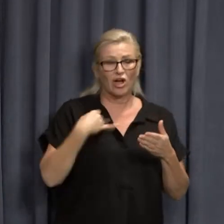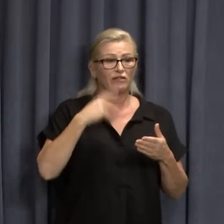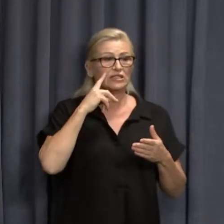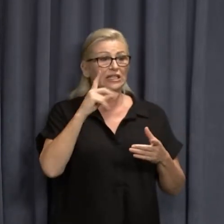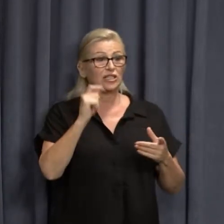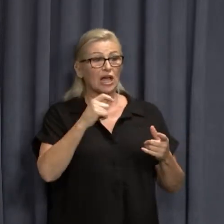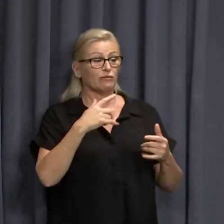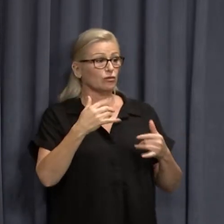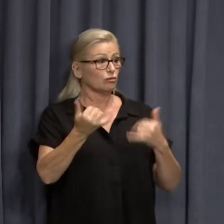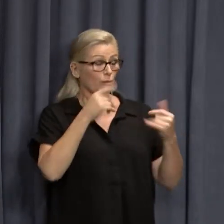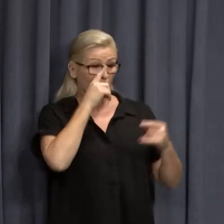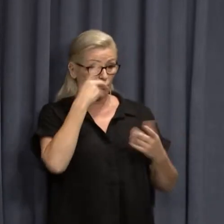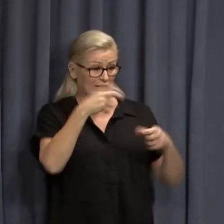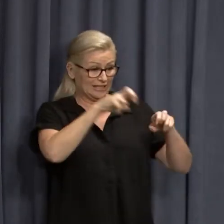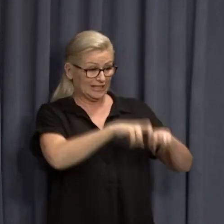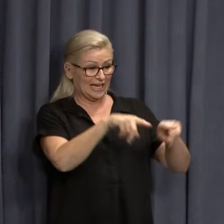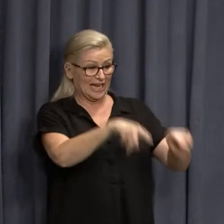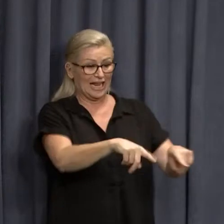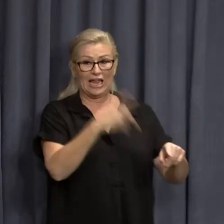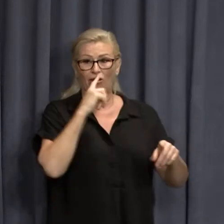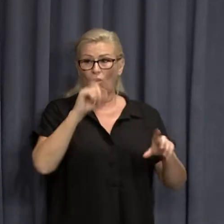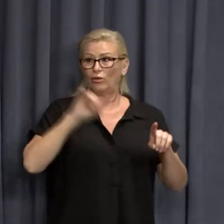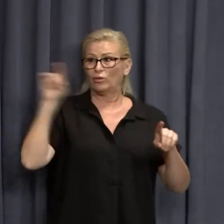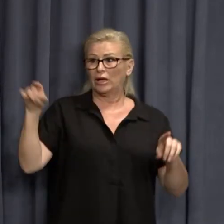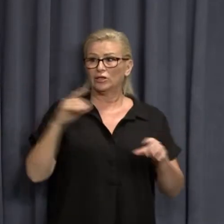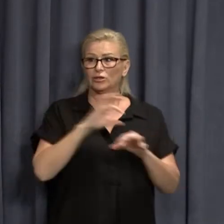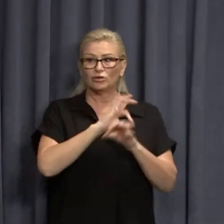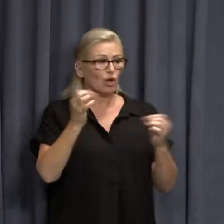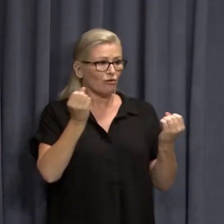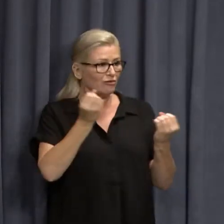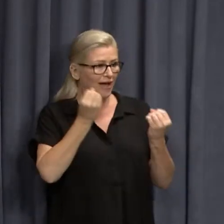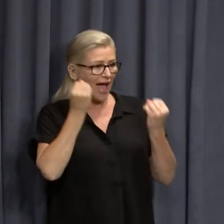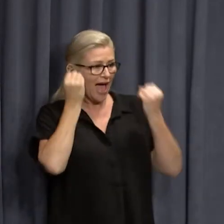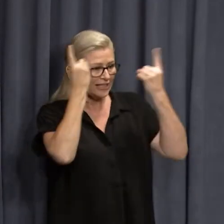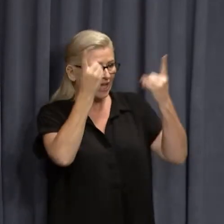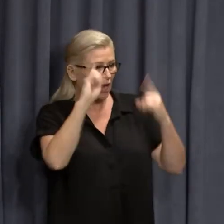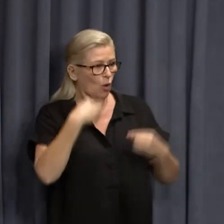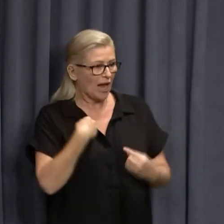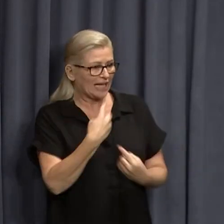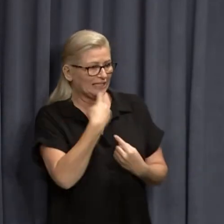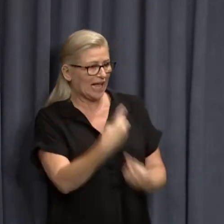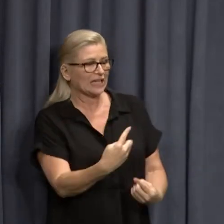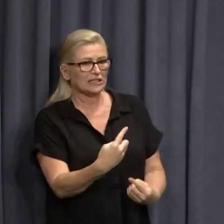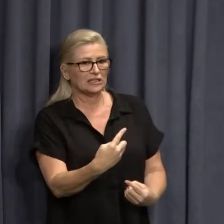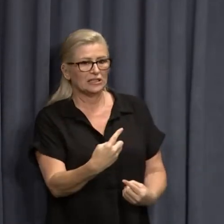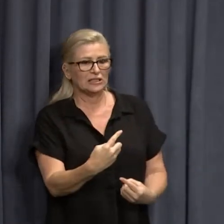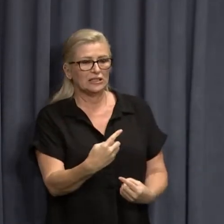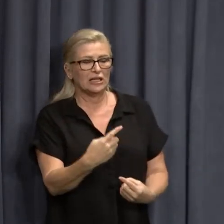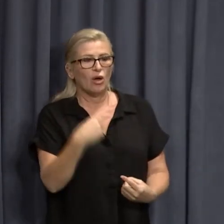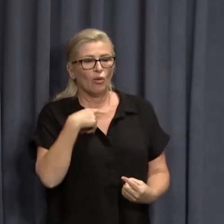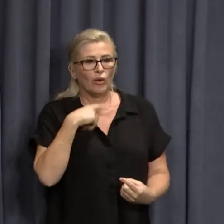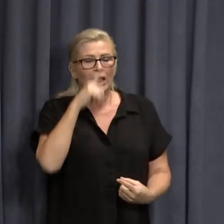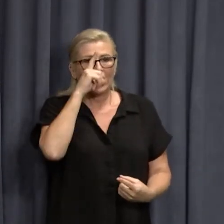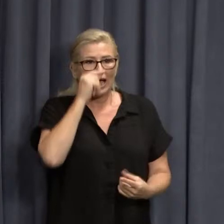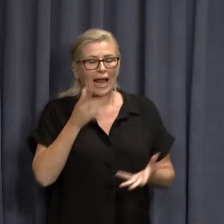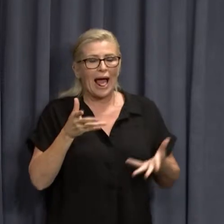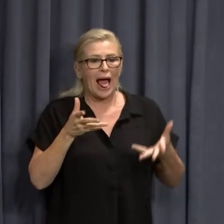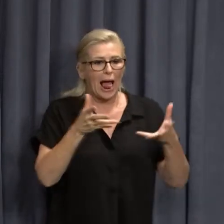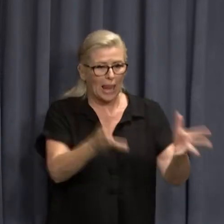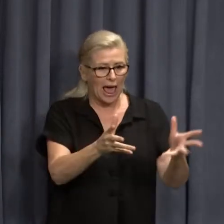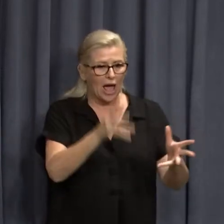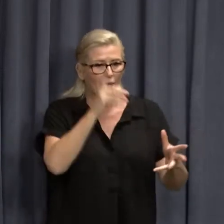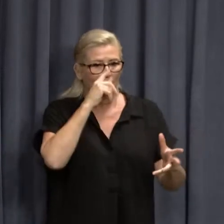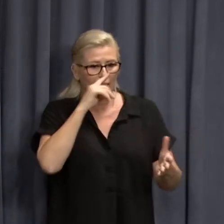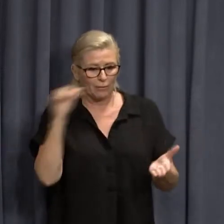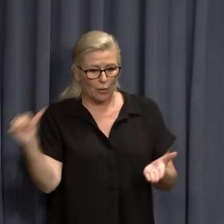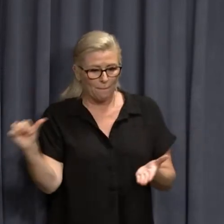who used to sit here or around the world or over east don't understand what I said. There are pathways back. There's pathways back